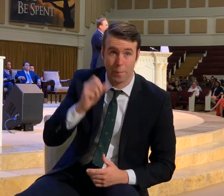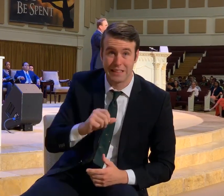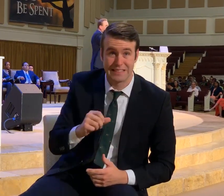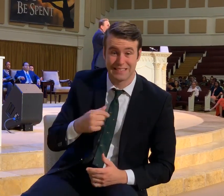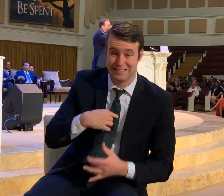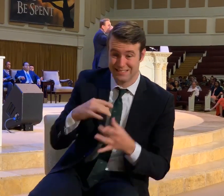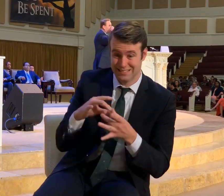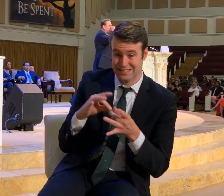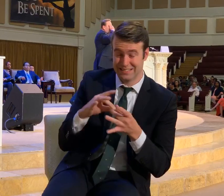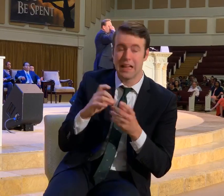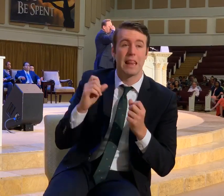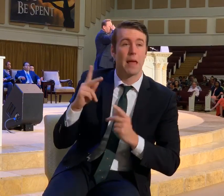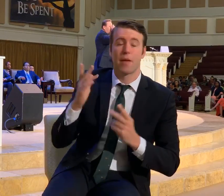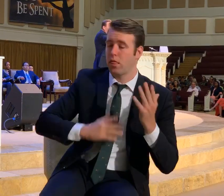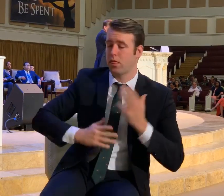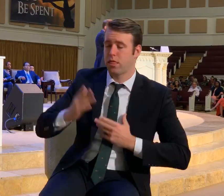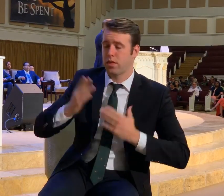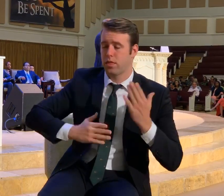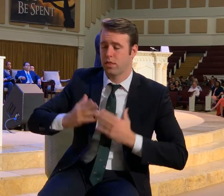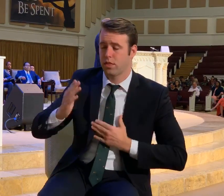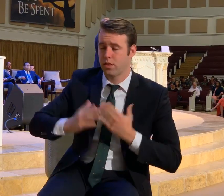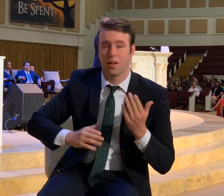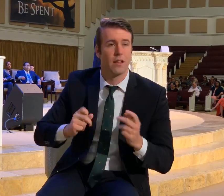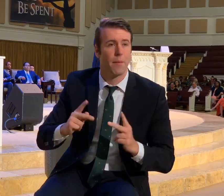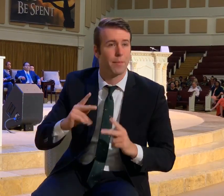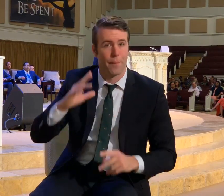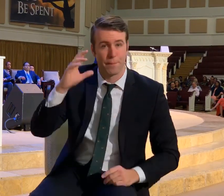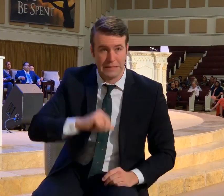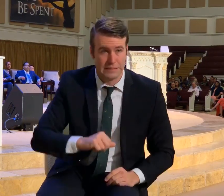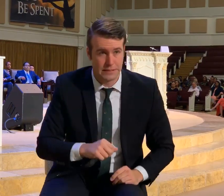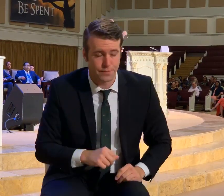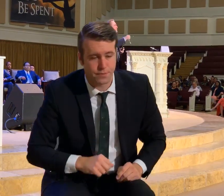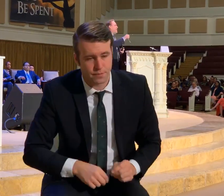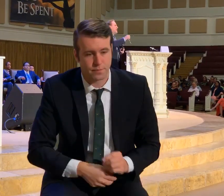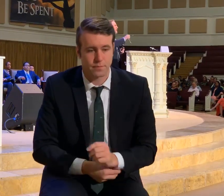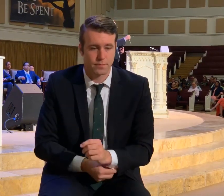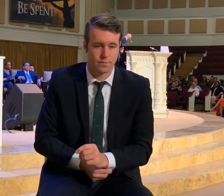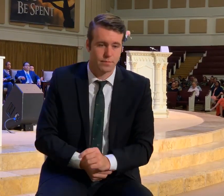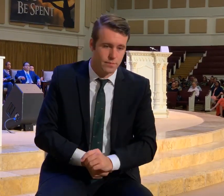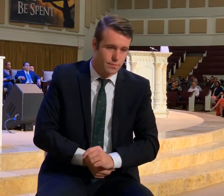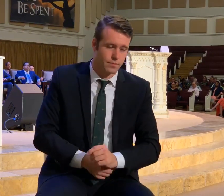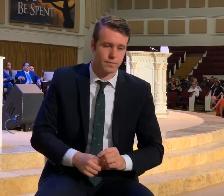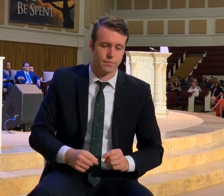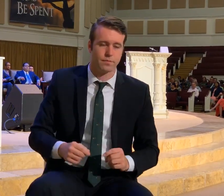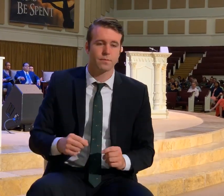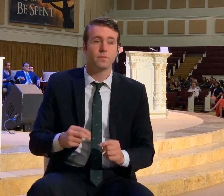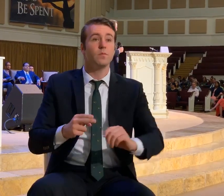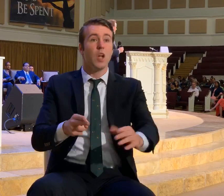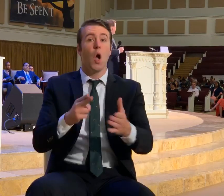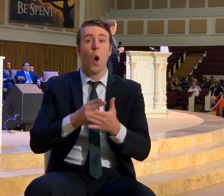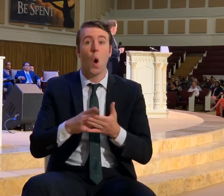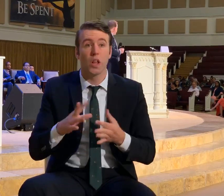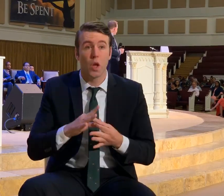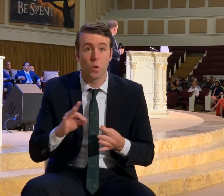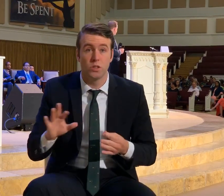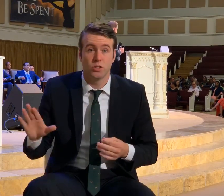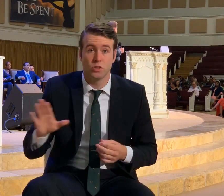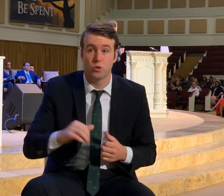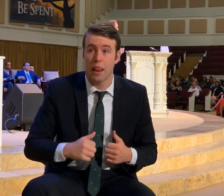is overlooked. We make it harder than it is. Everything about the Holy Ghost in your life.